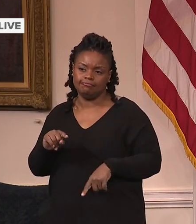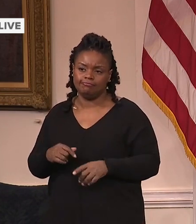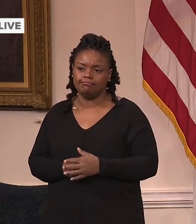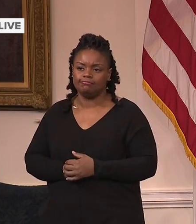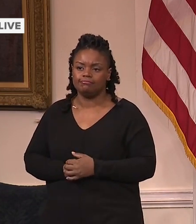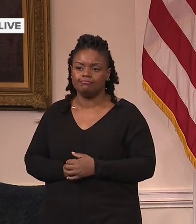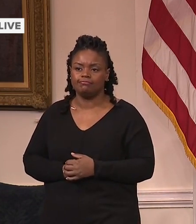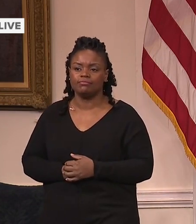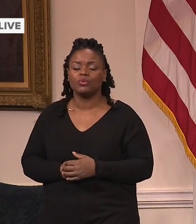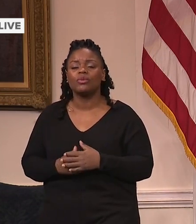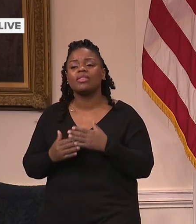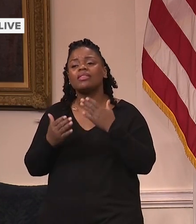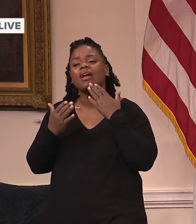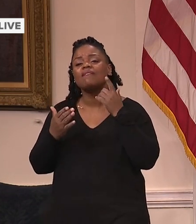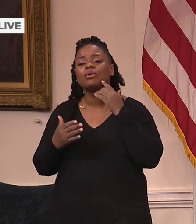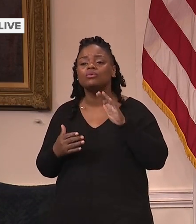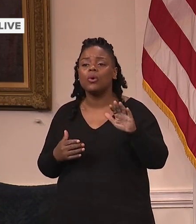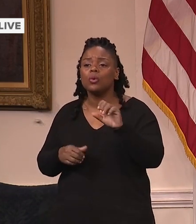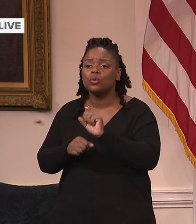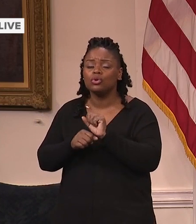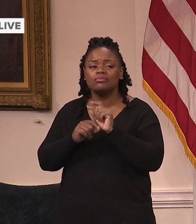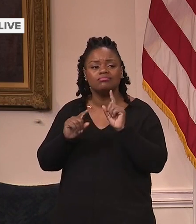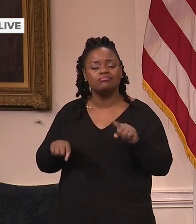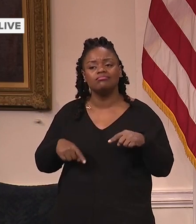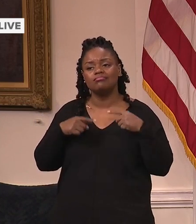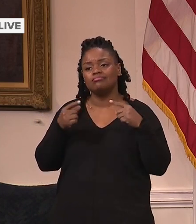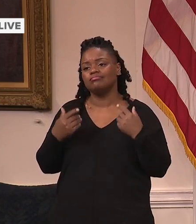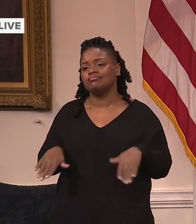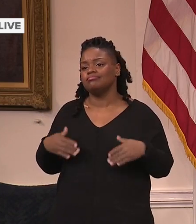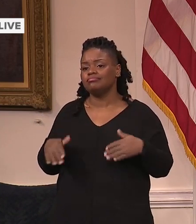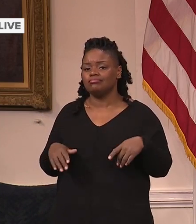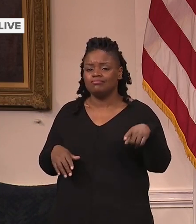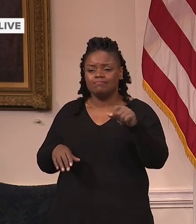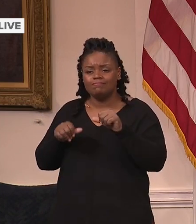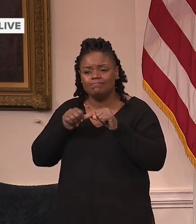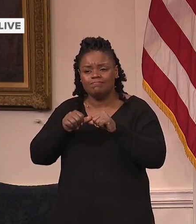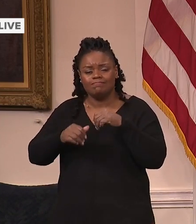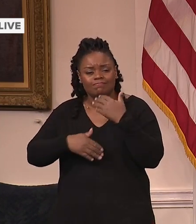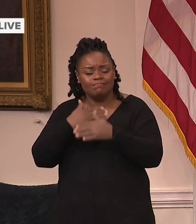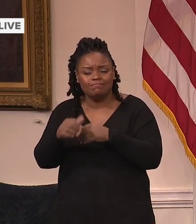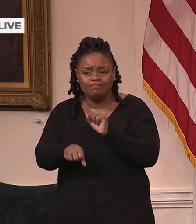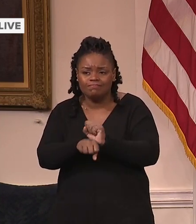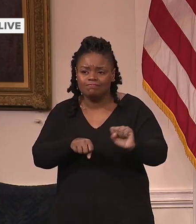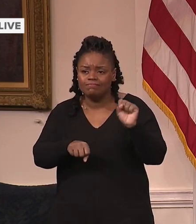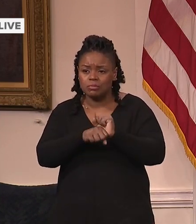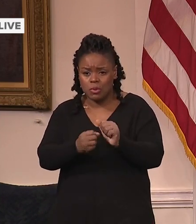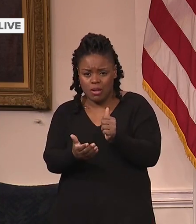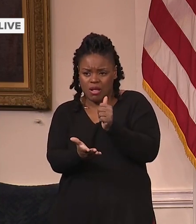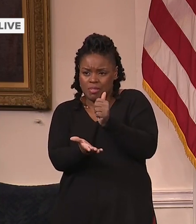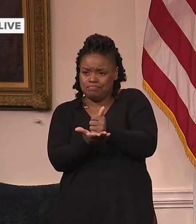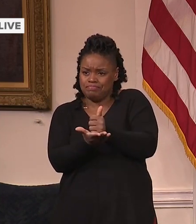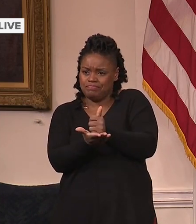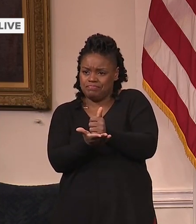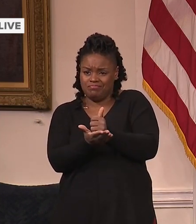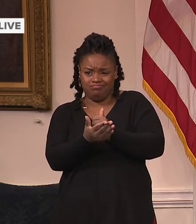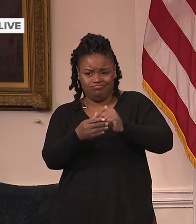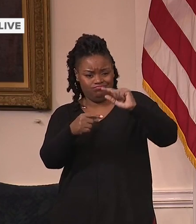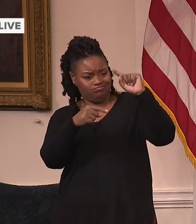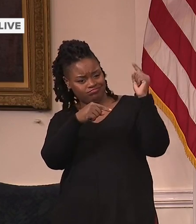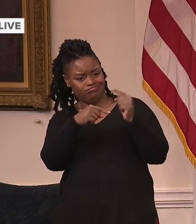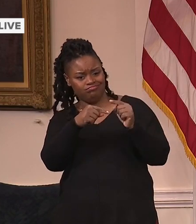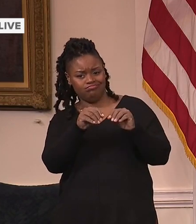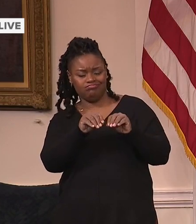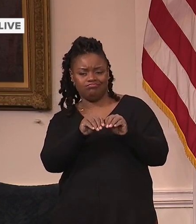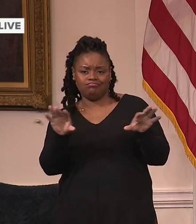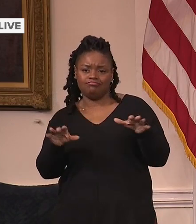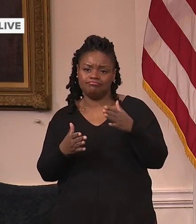that you're doing. Thank you for the work that you're doing to prevent the continued spread of covid-19 here in the state of Maryland. So thank you and